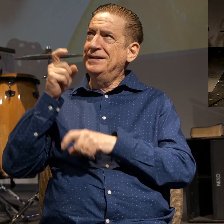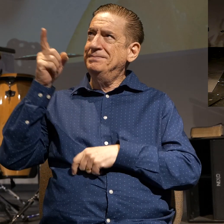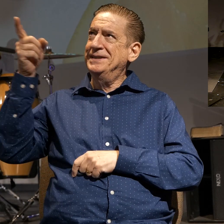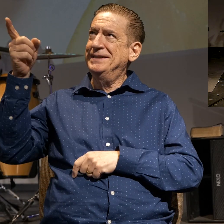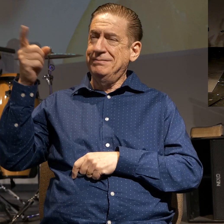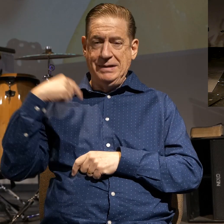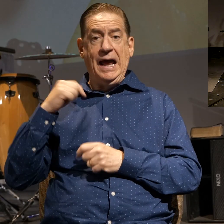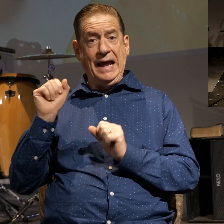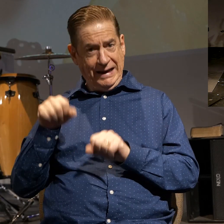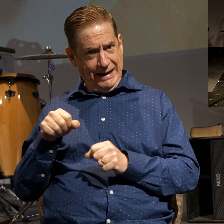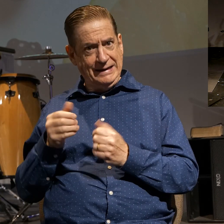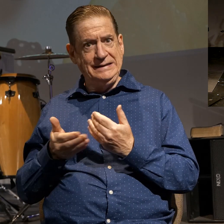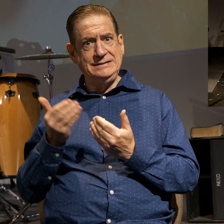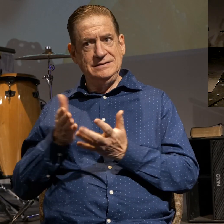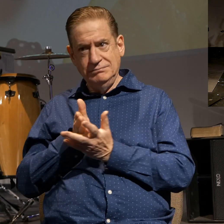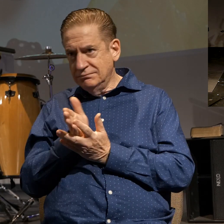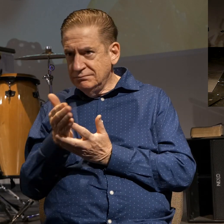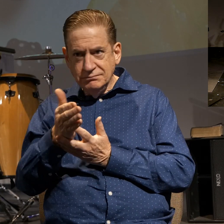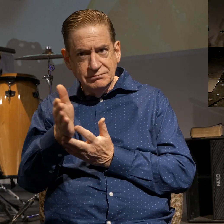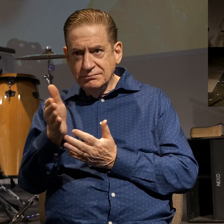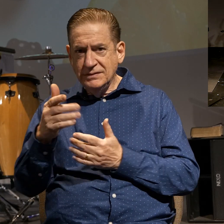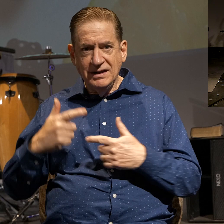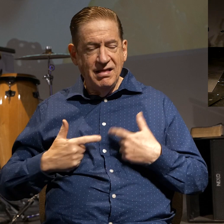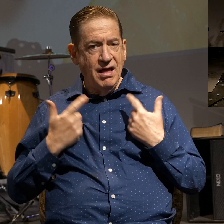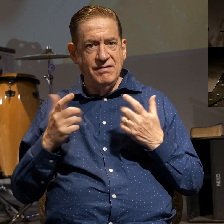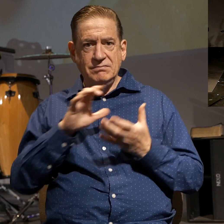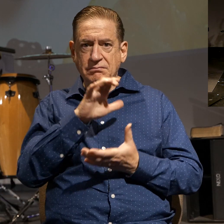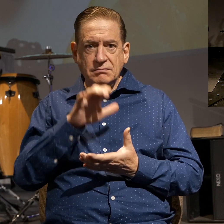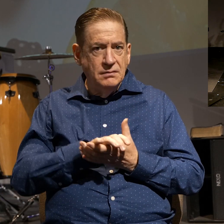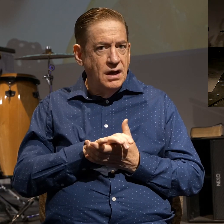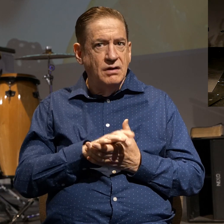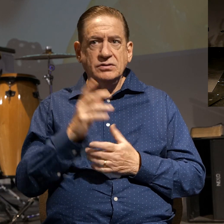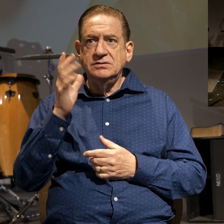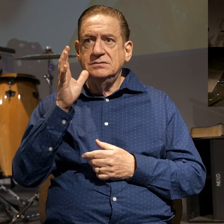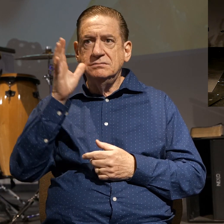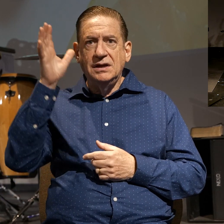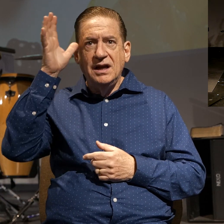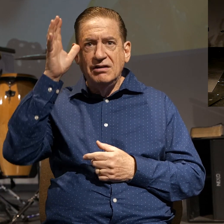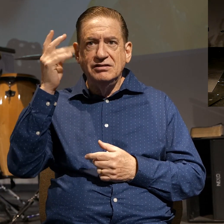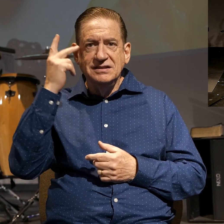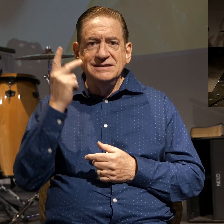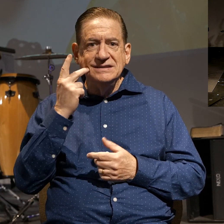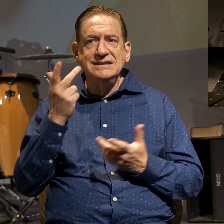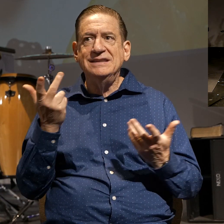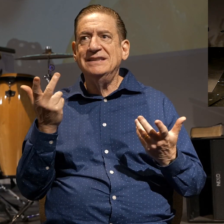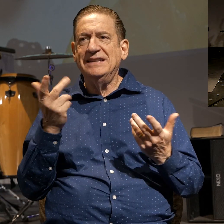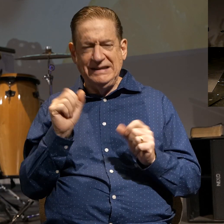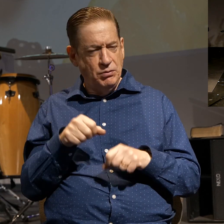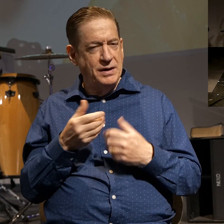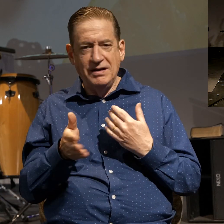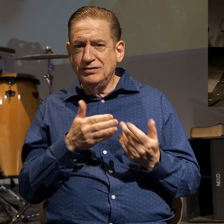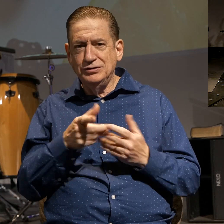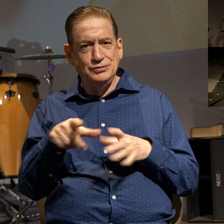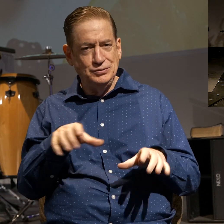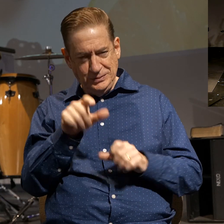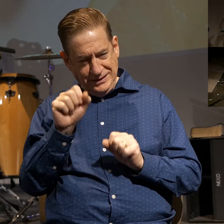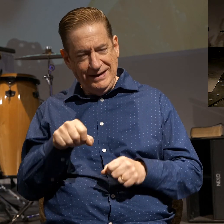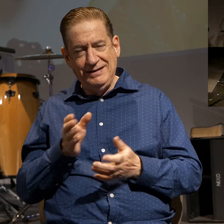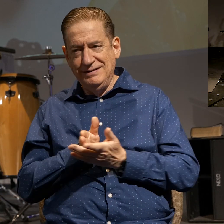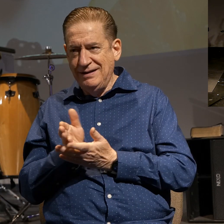navigate life, marriage, parenting, whatever you do, you can navigate that much better.